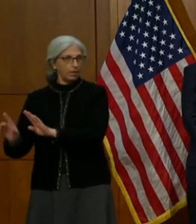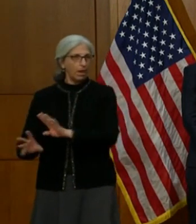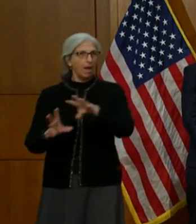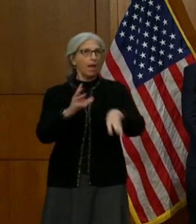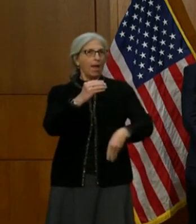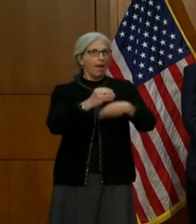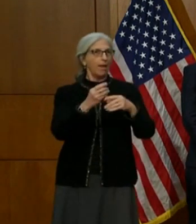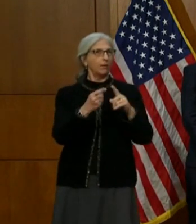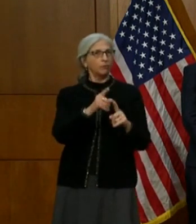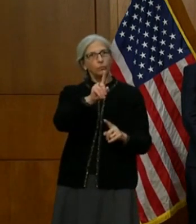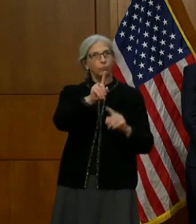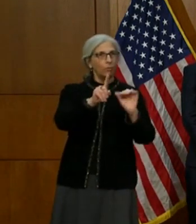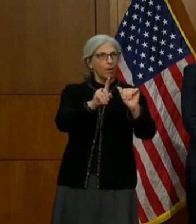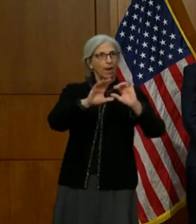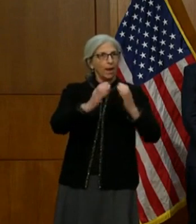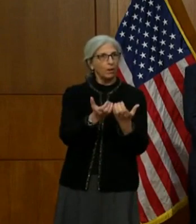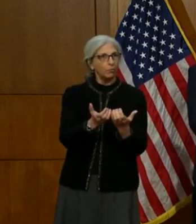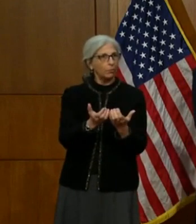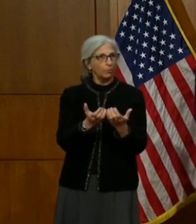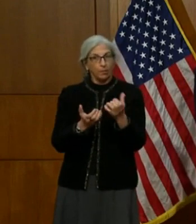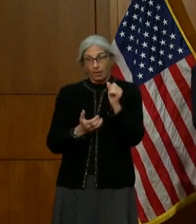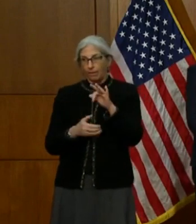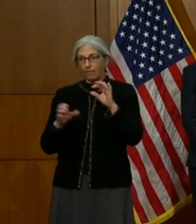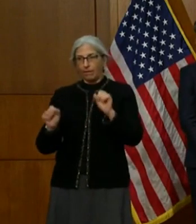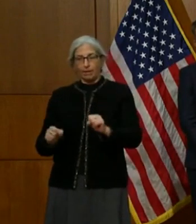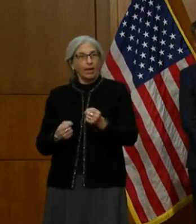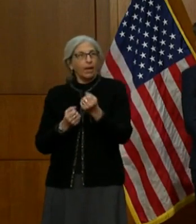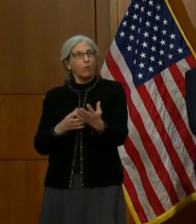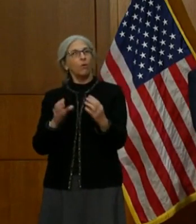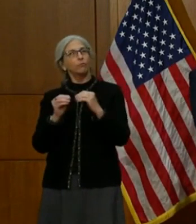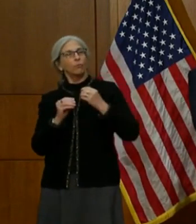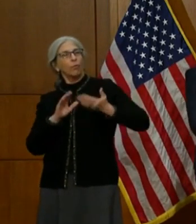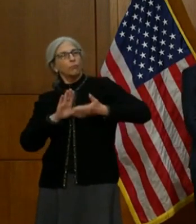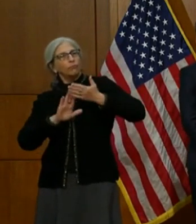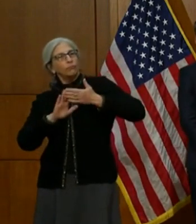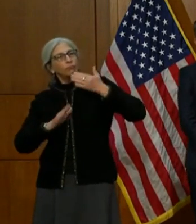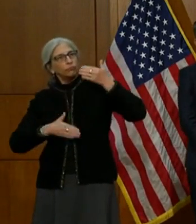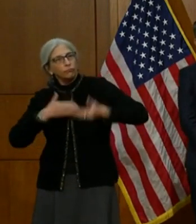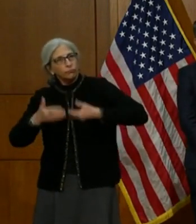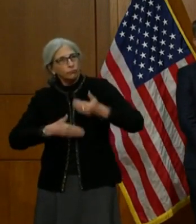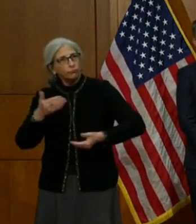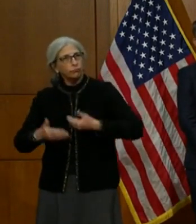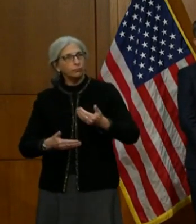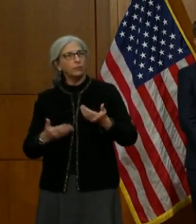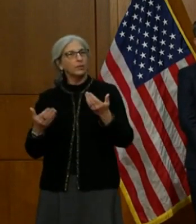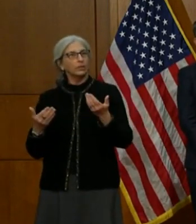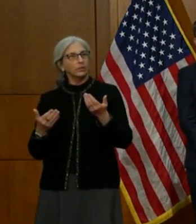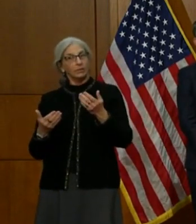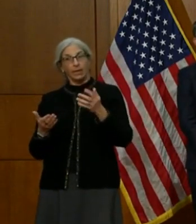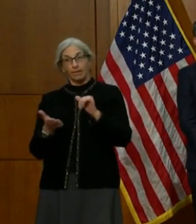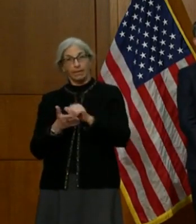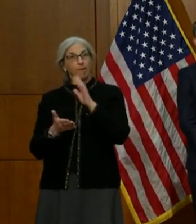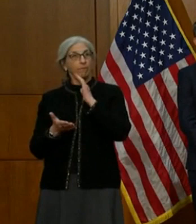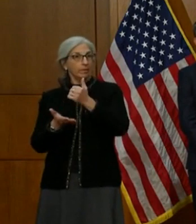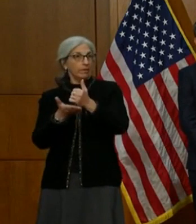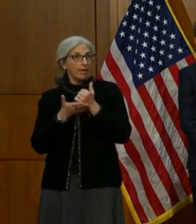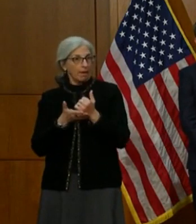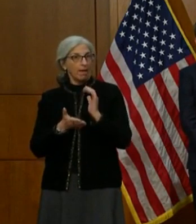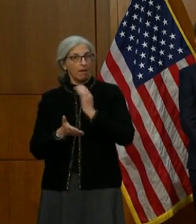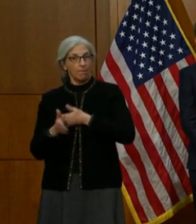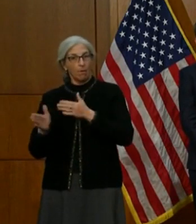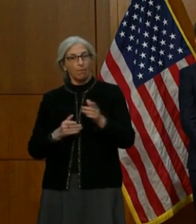operational efficiency and using our plan to its utmost to get the maximum number of doses in Virginians' arms.